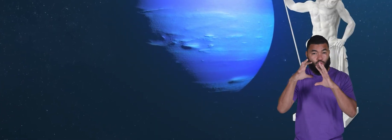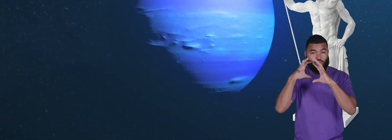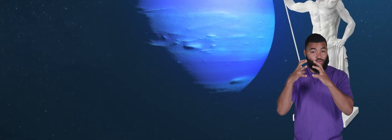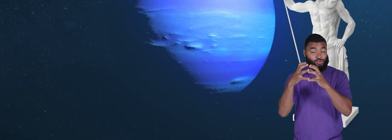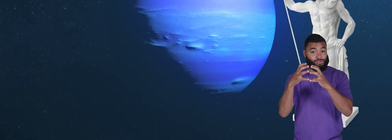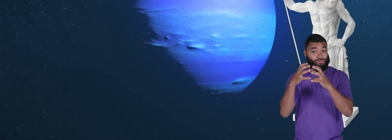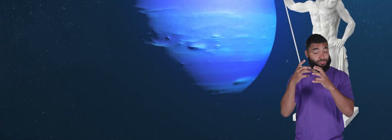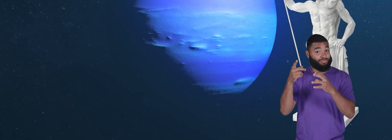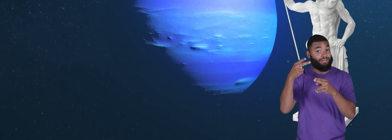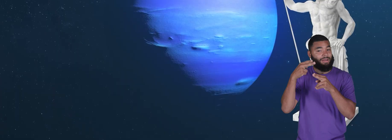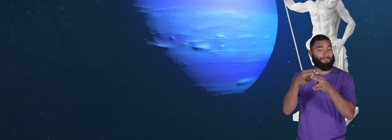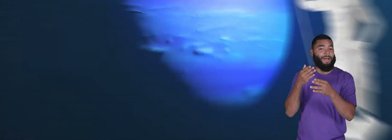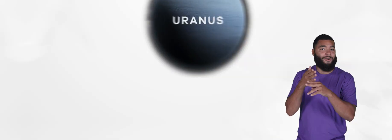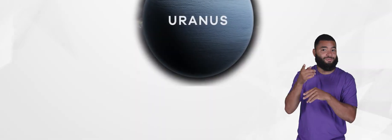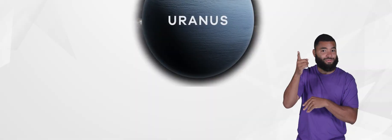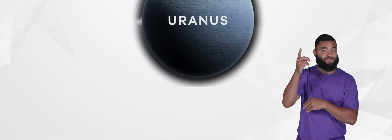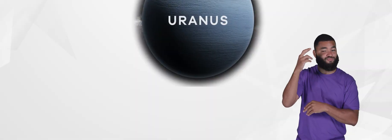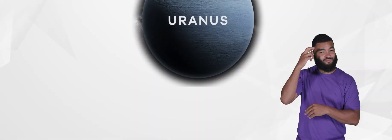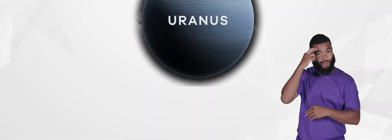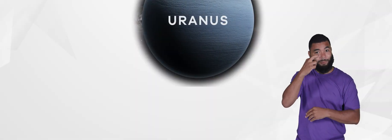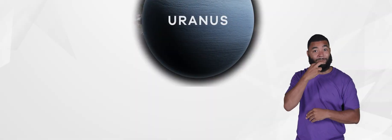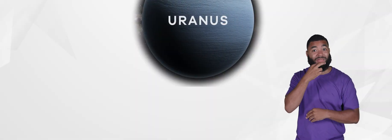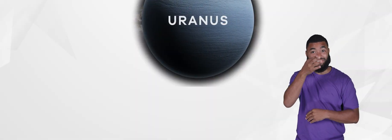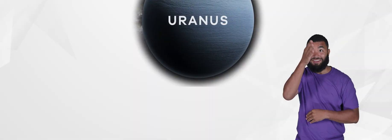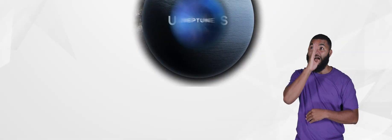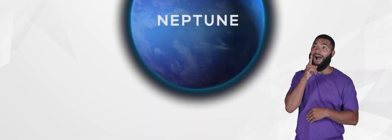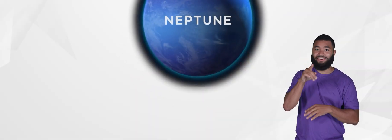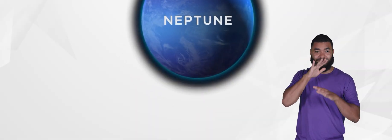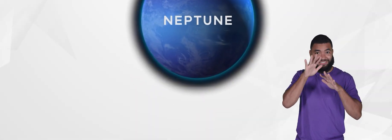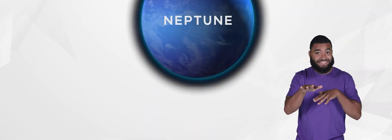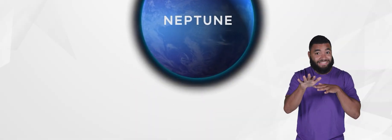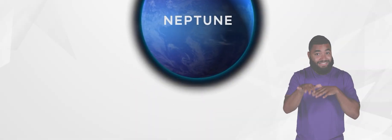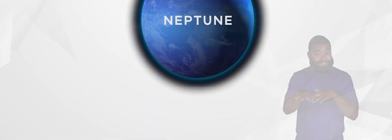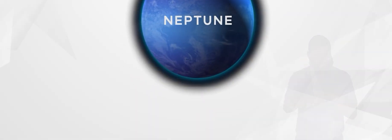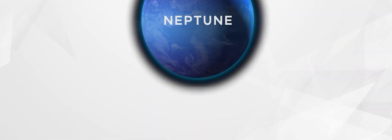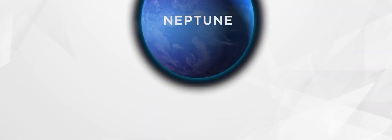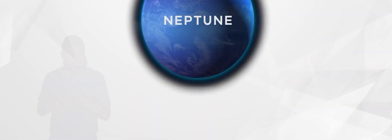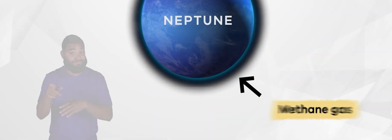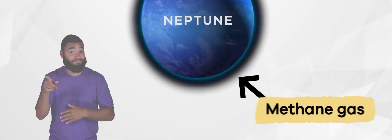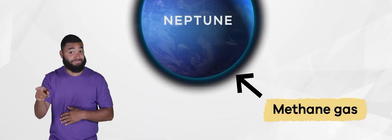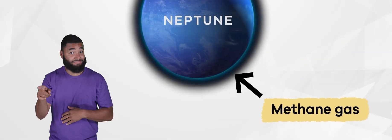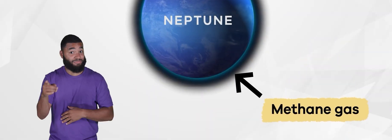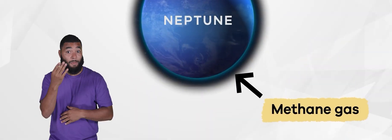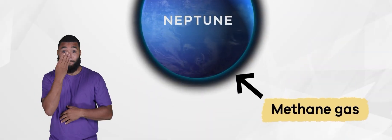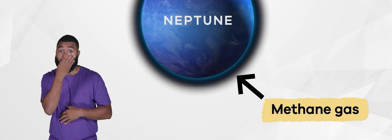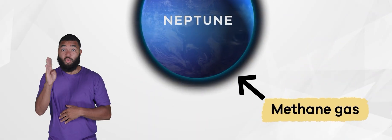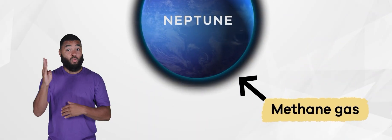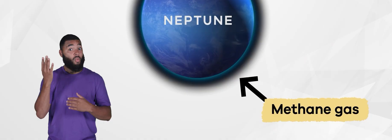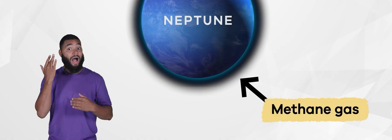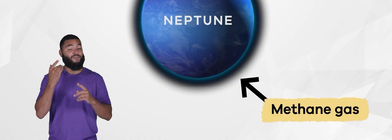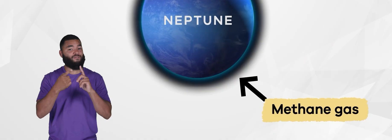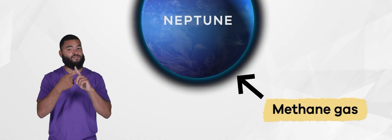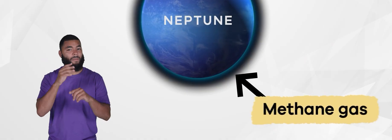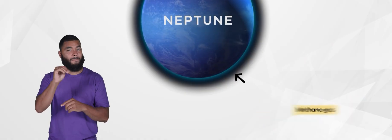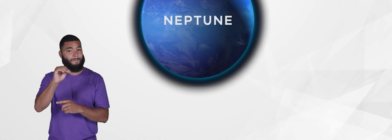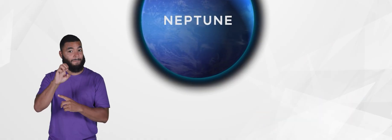god of the sea. Like Uranus, its bright hue comes from the methane gas in its atmosphere, which